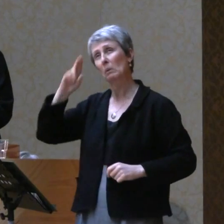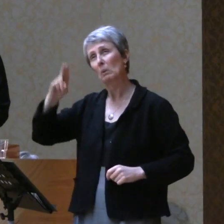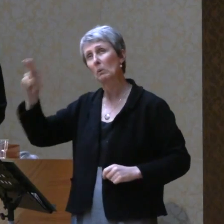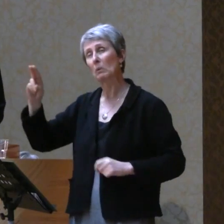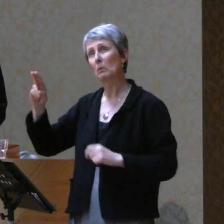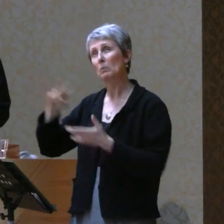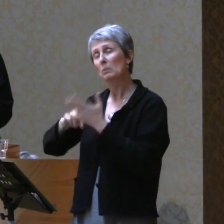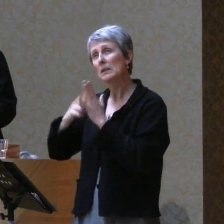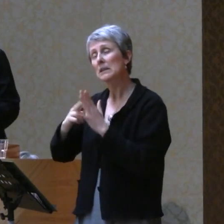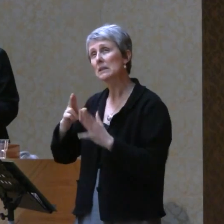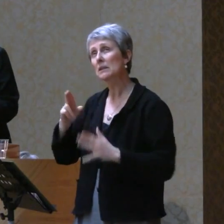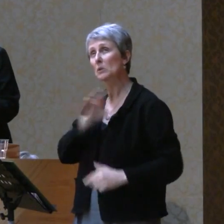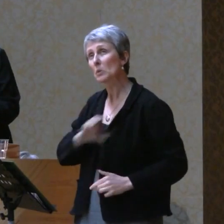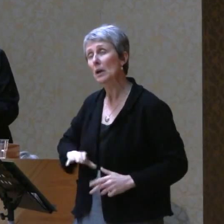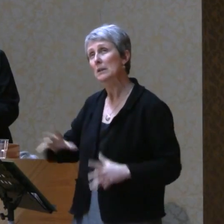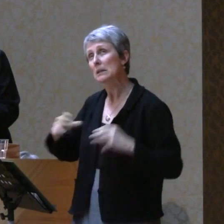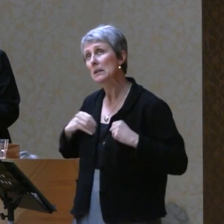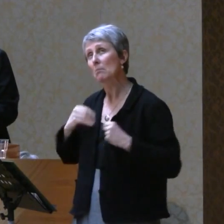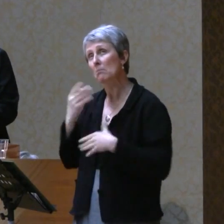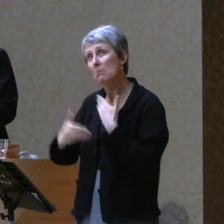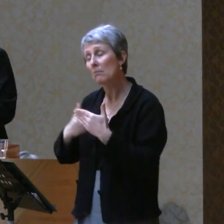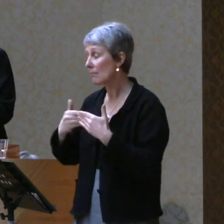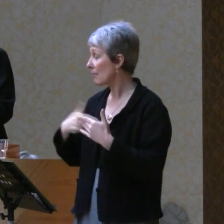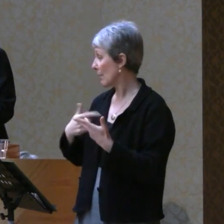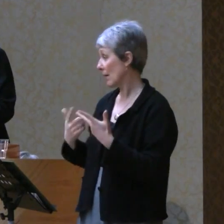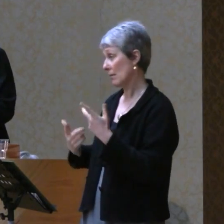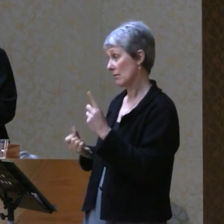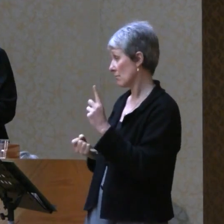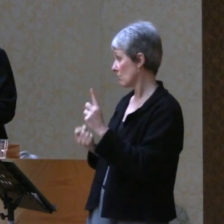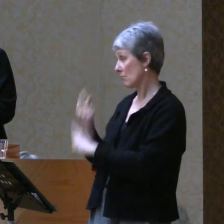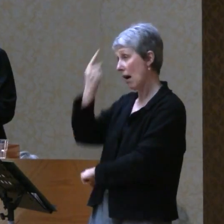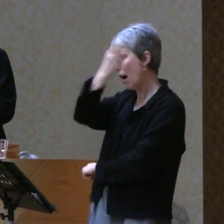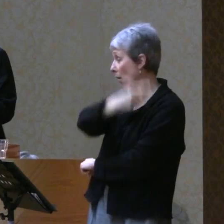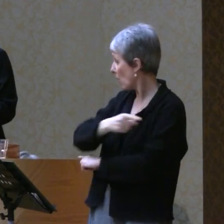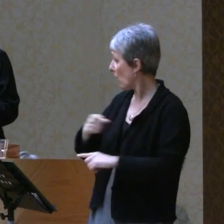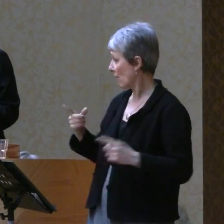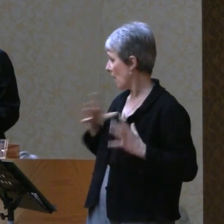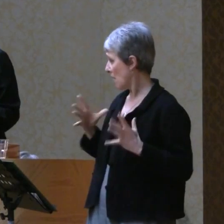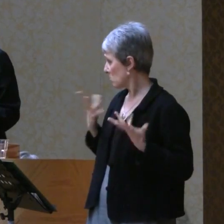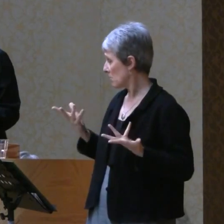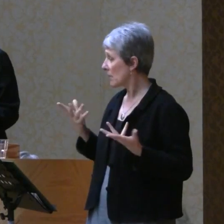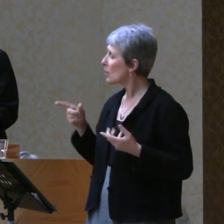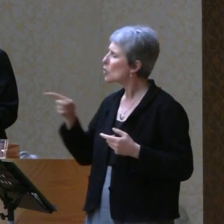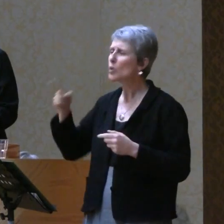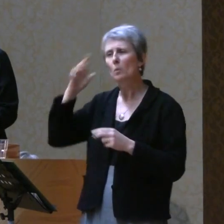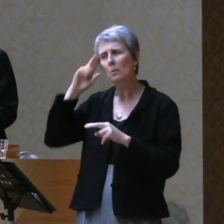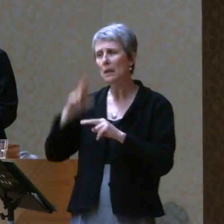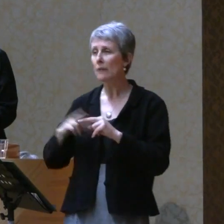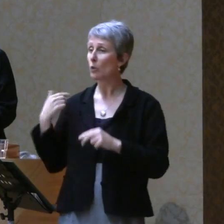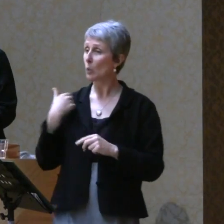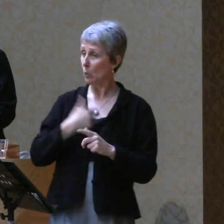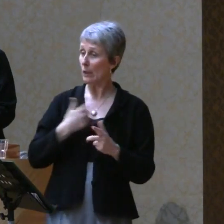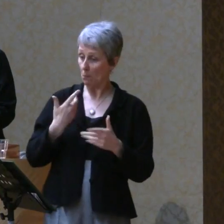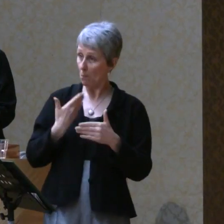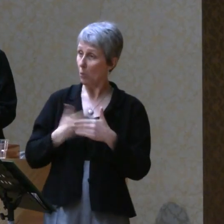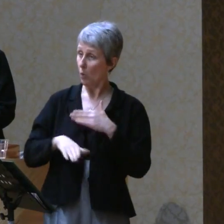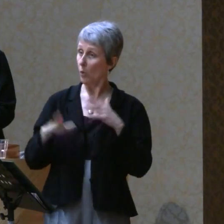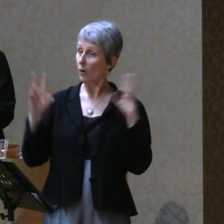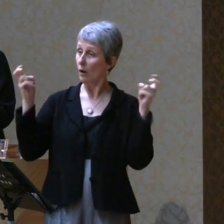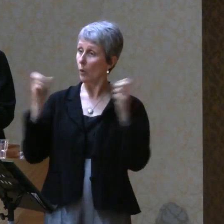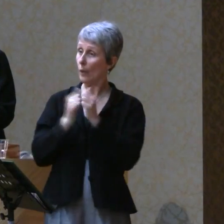and living of Christianity is. And then you can tell me if I'm a little off. Do you believe that we're born sinners?